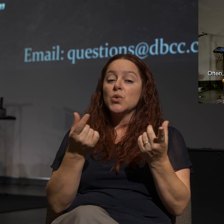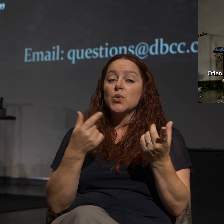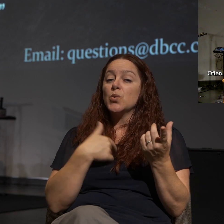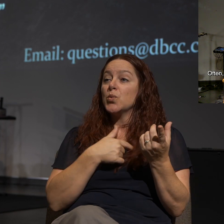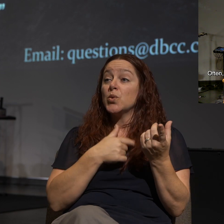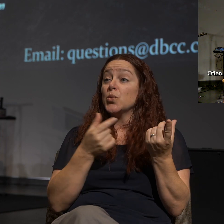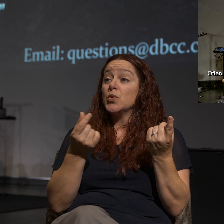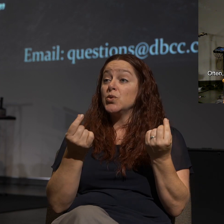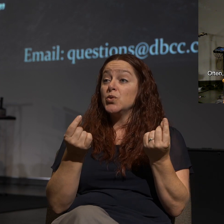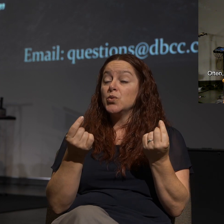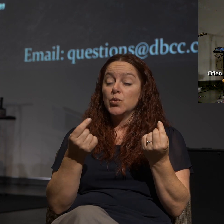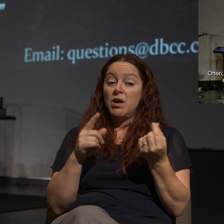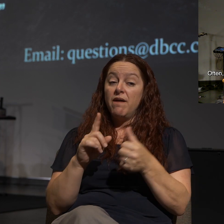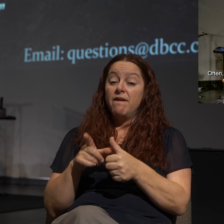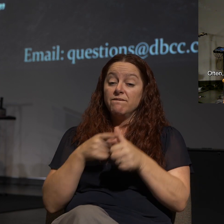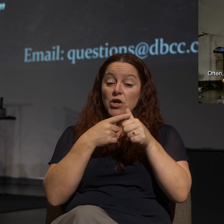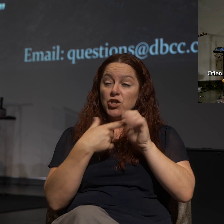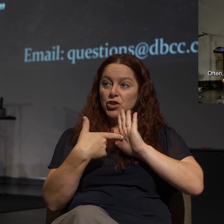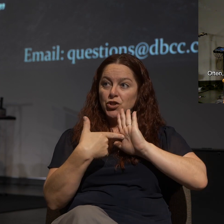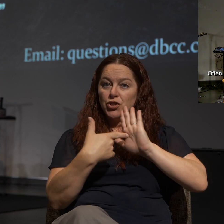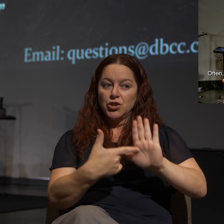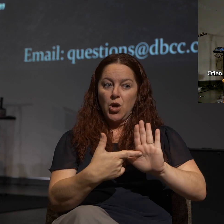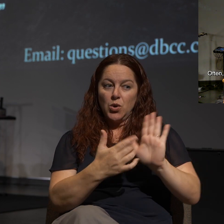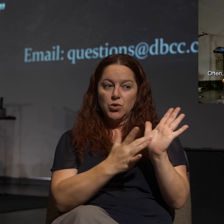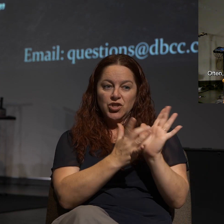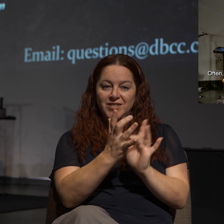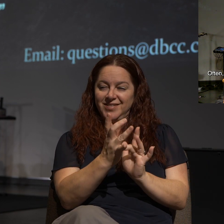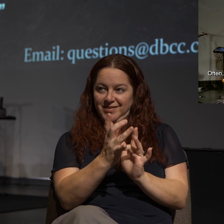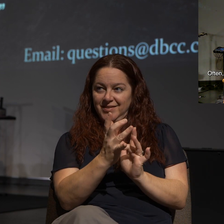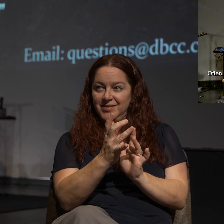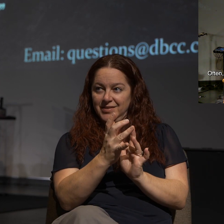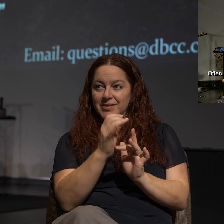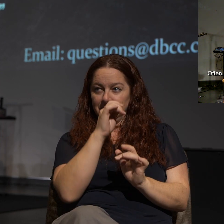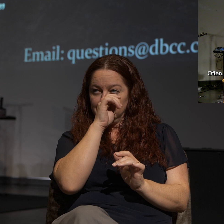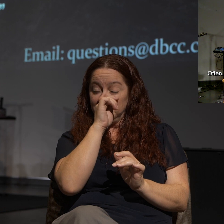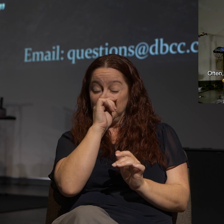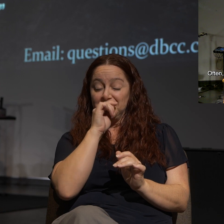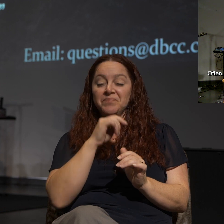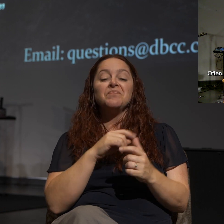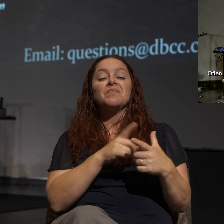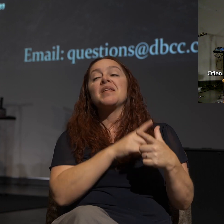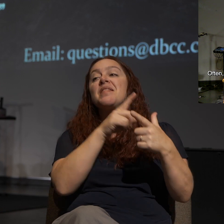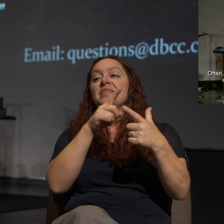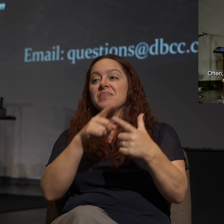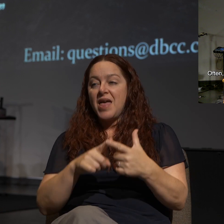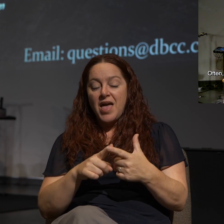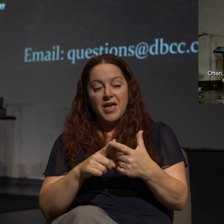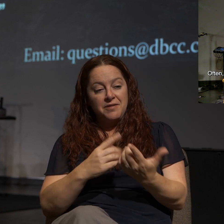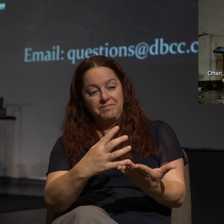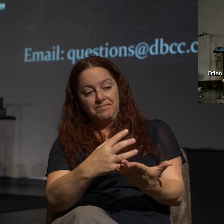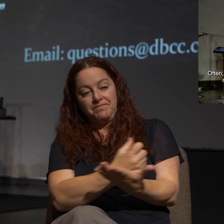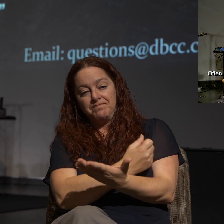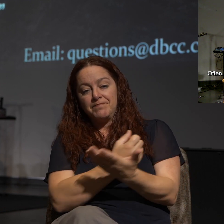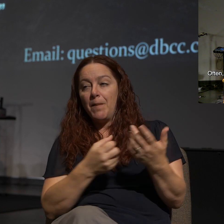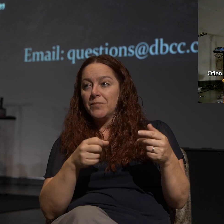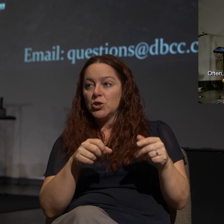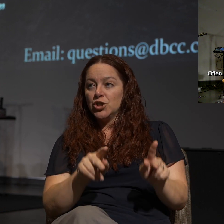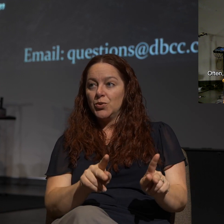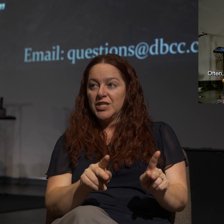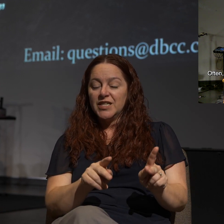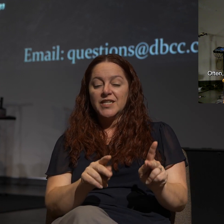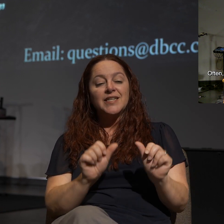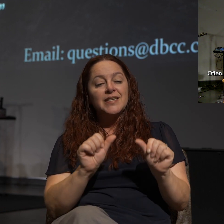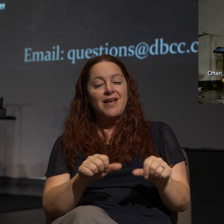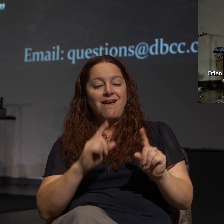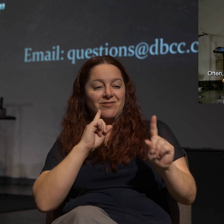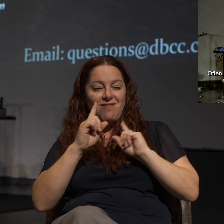first show Jesus to people because that then allows us to earn the opportunity to then talk